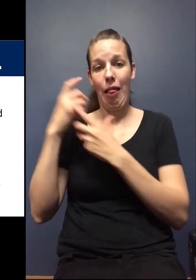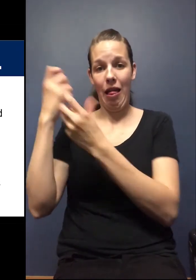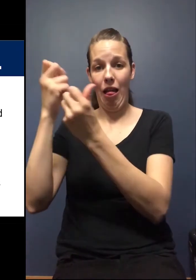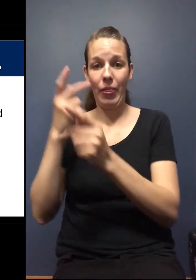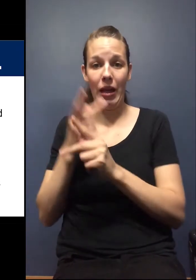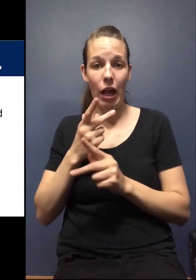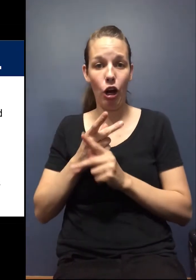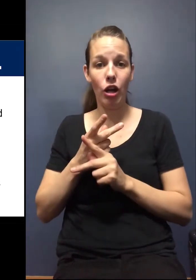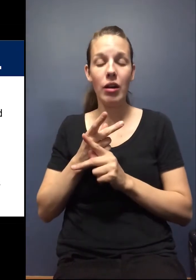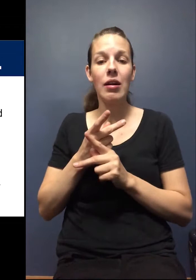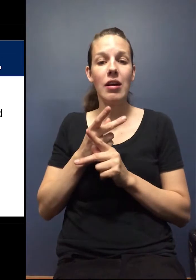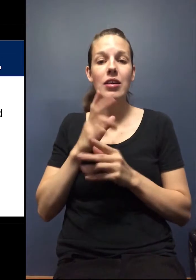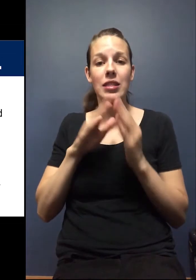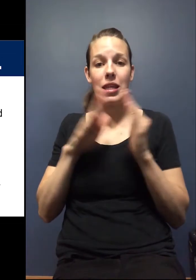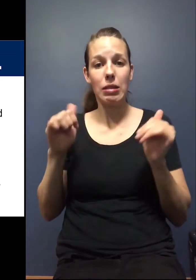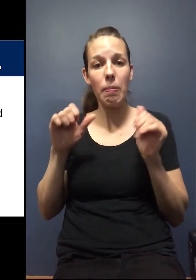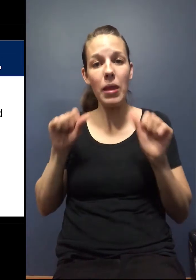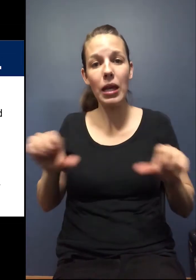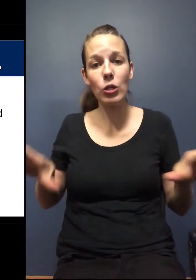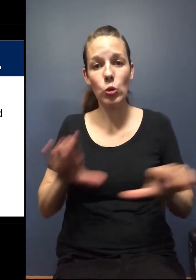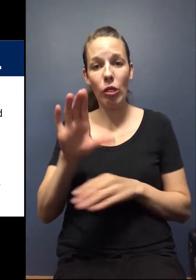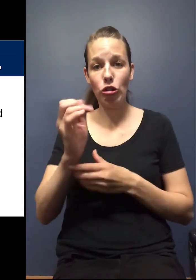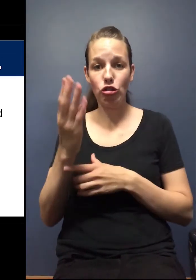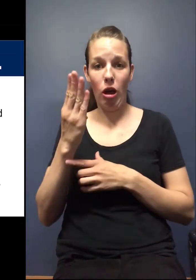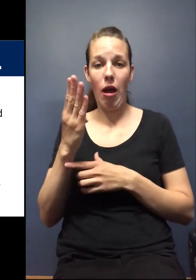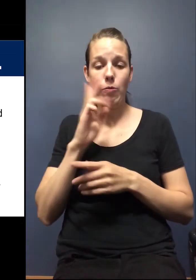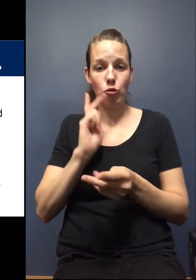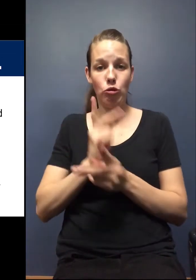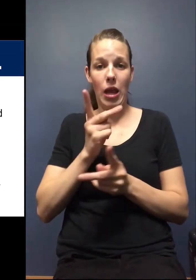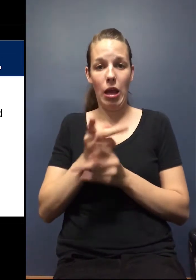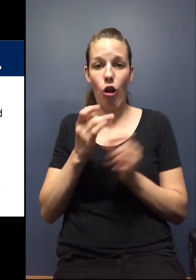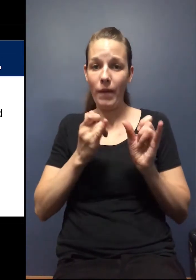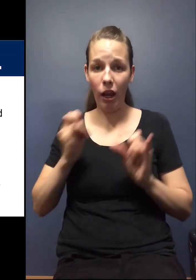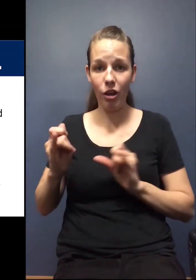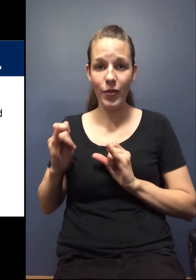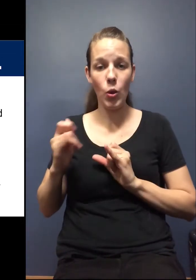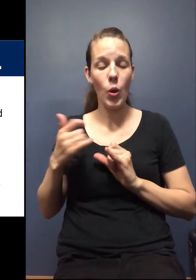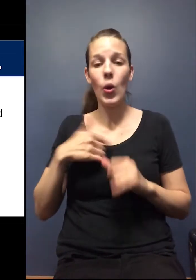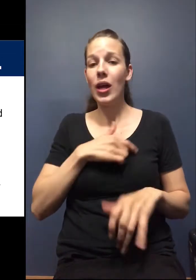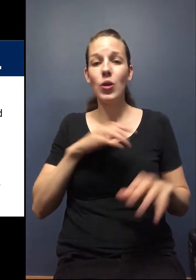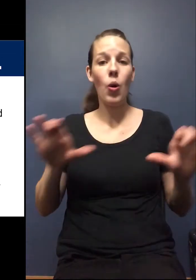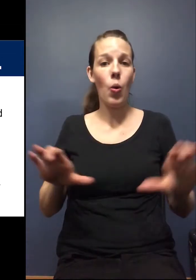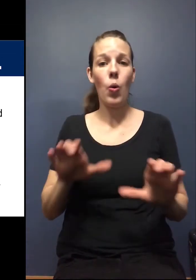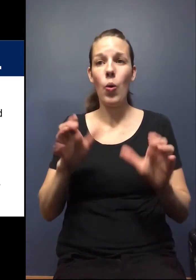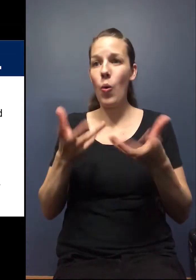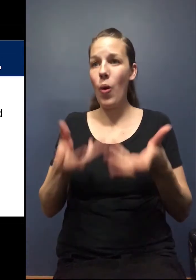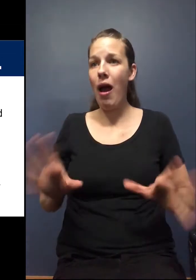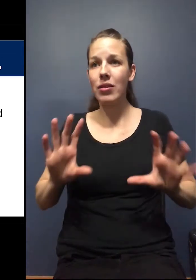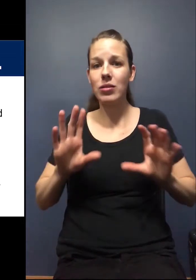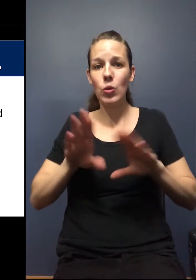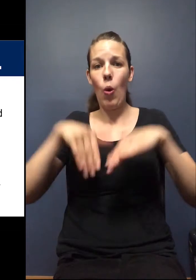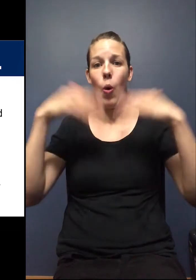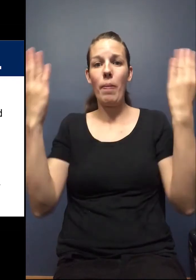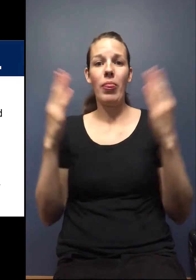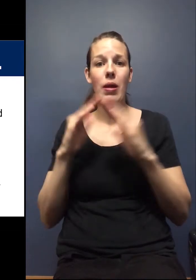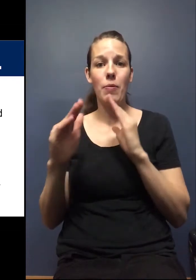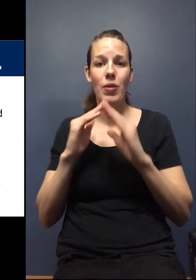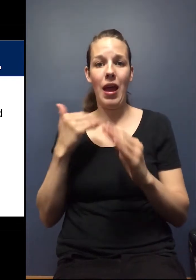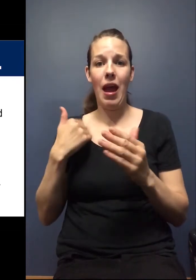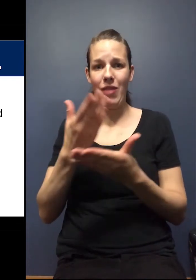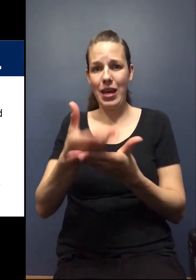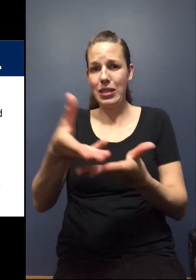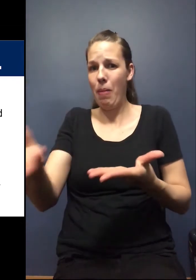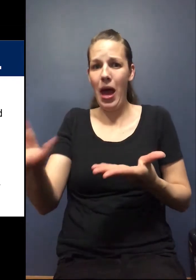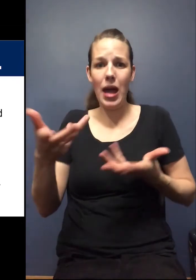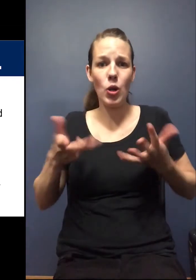the healthcare system. So our healthcare workers can do their jobs, um, to take care of individuals. And what we don't want to do is we open up the communities to have that